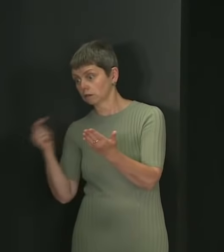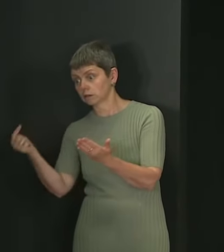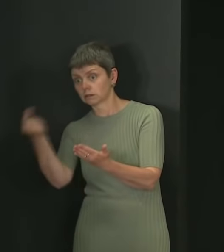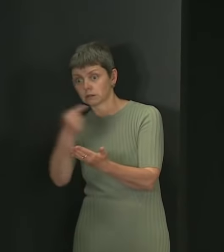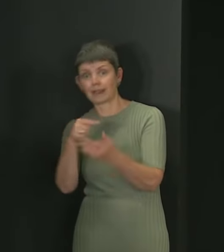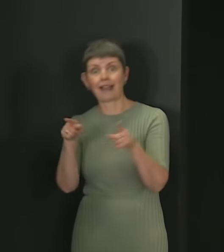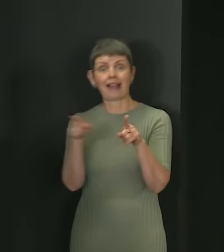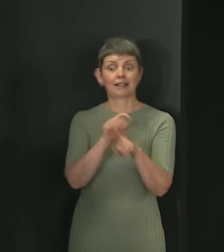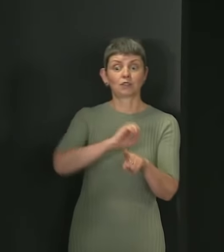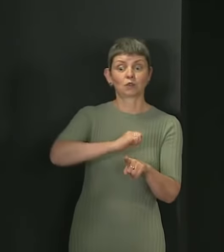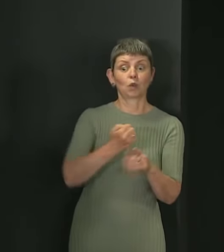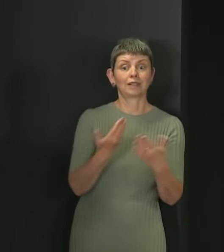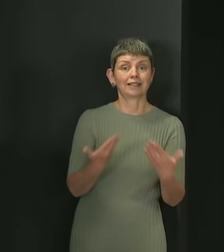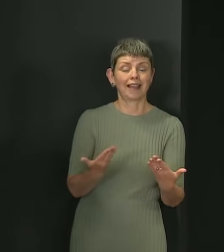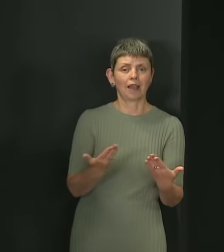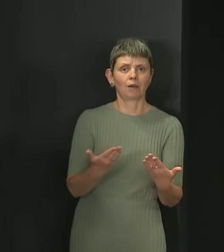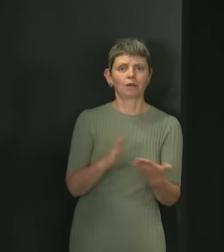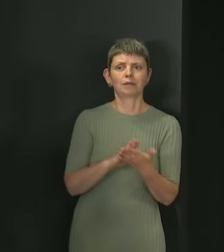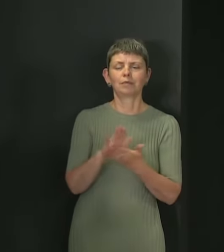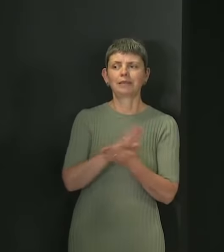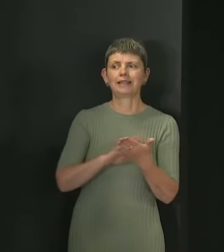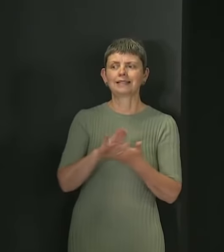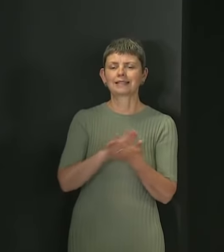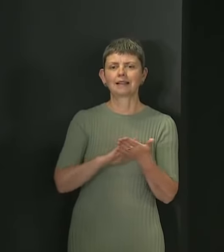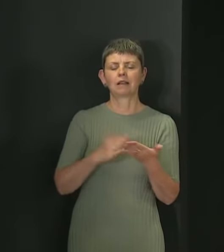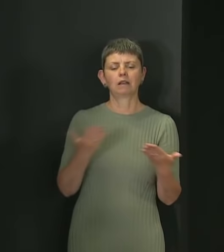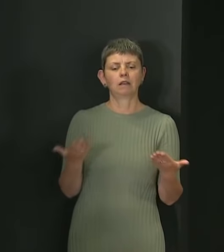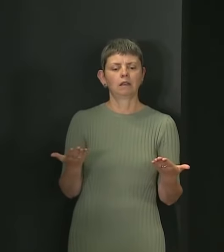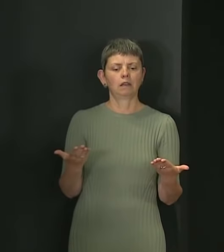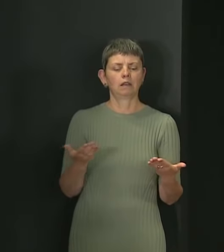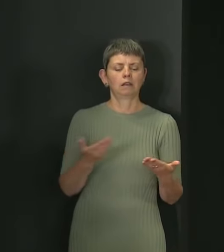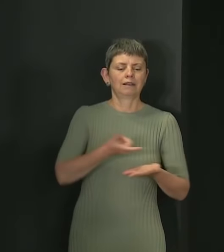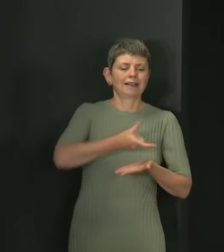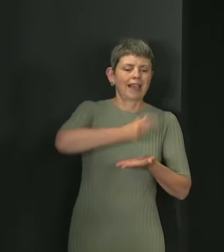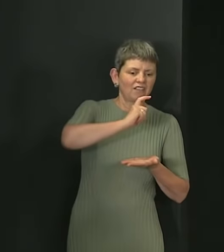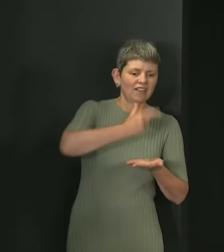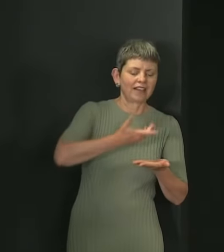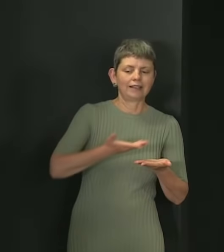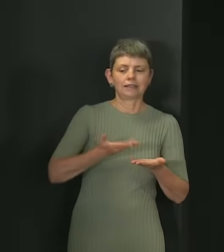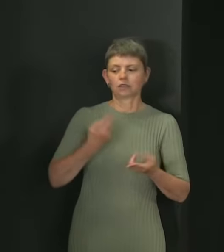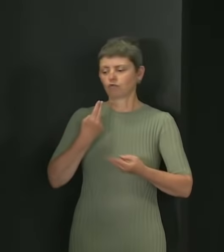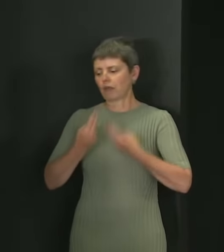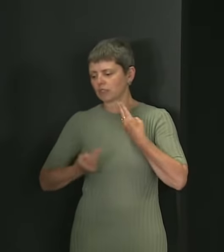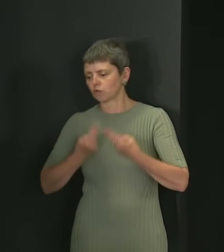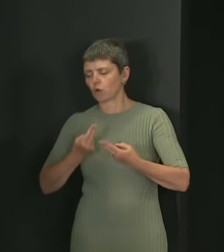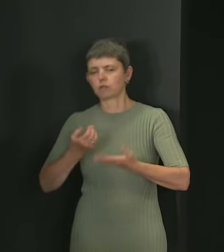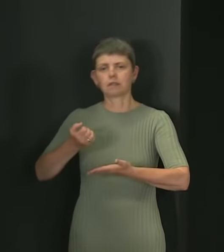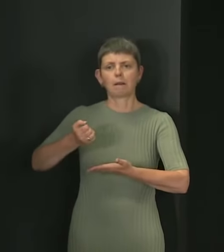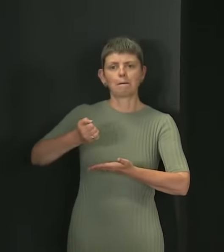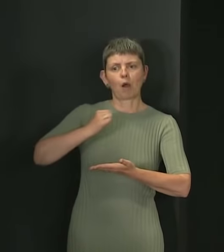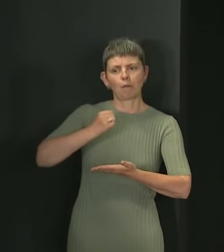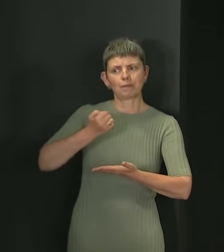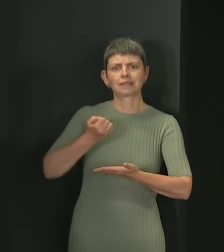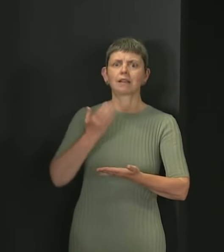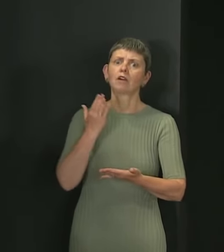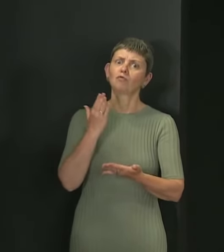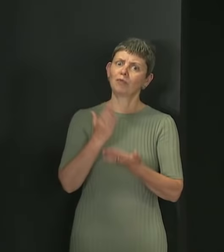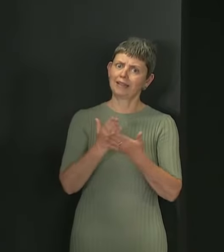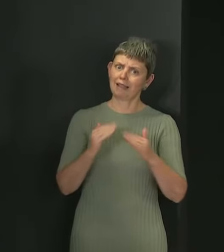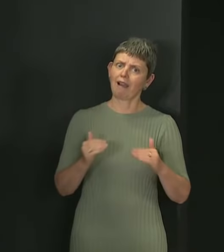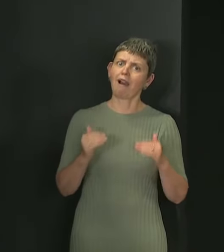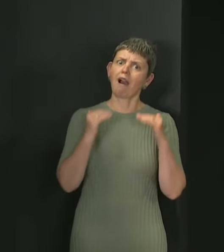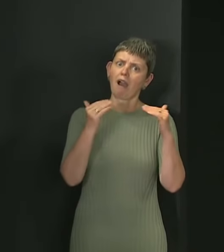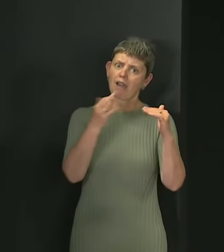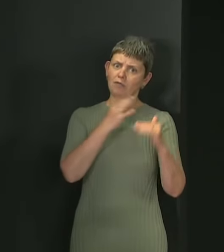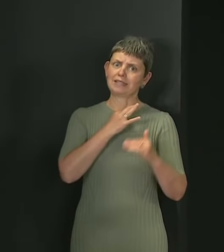suggests that actually venues such as cafes, such as restaurants, such as pubs, are higher risk